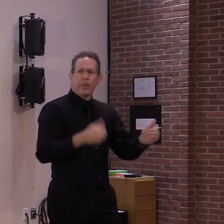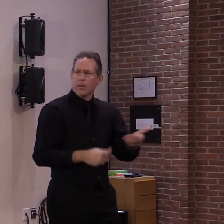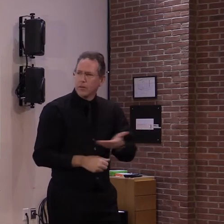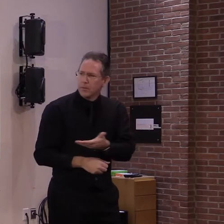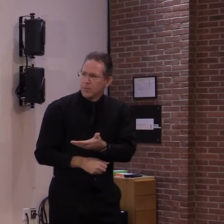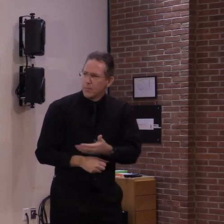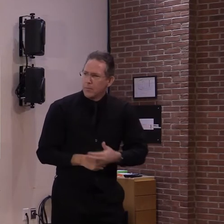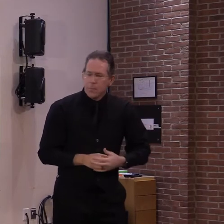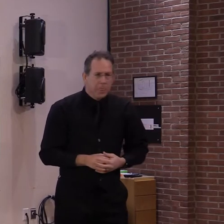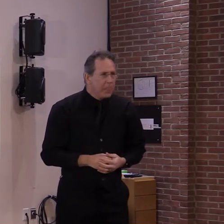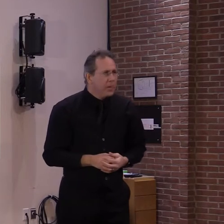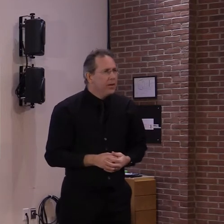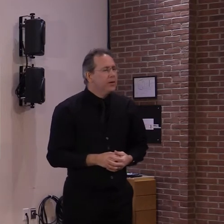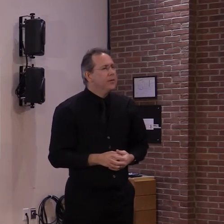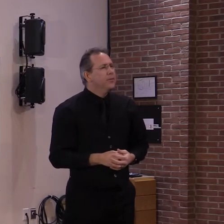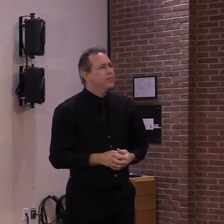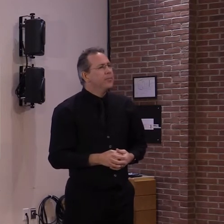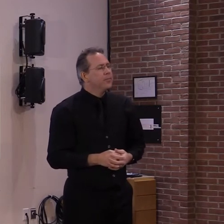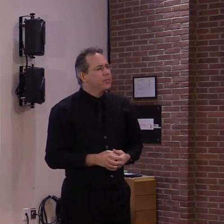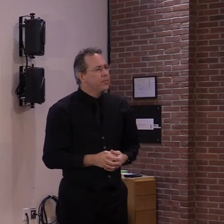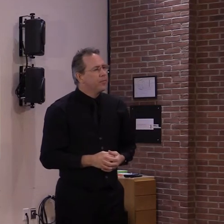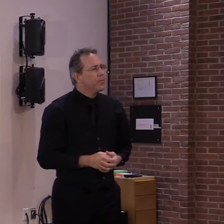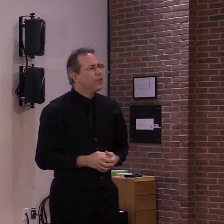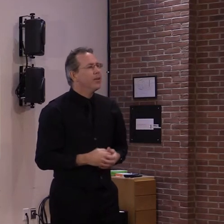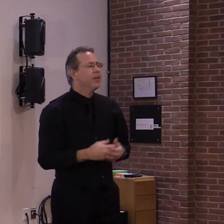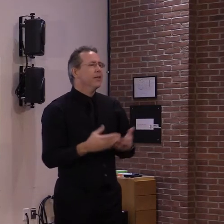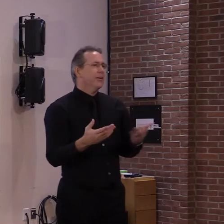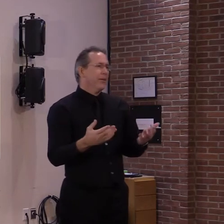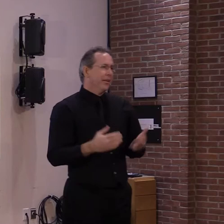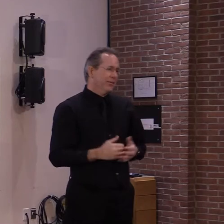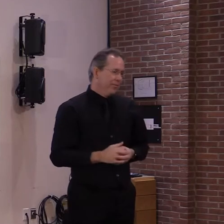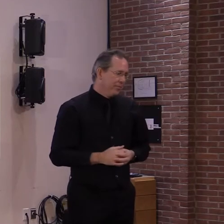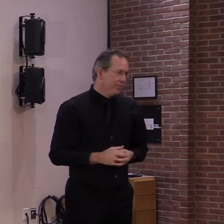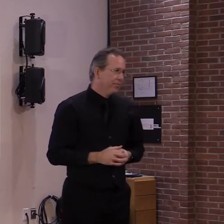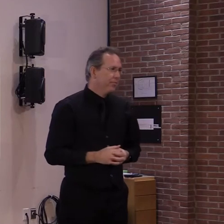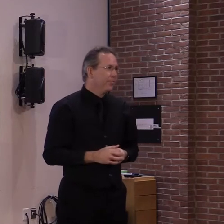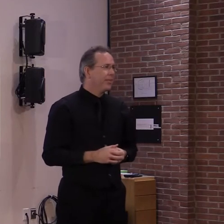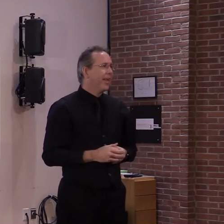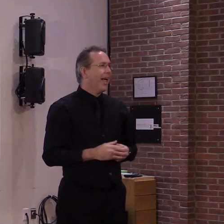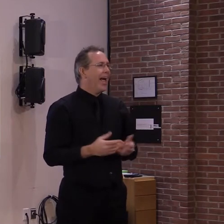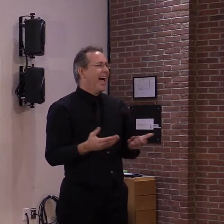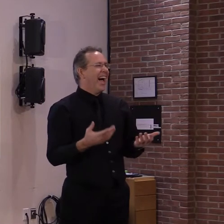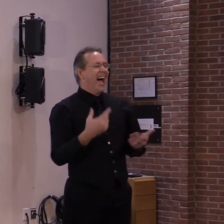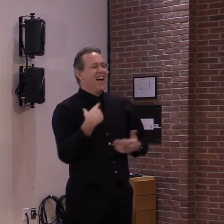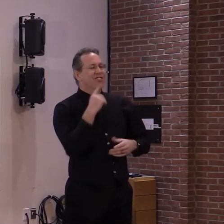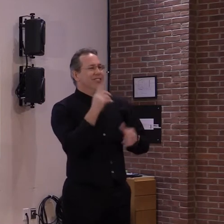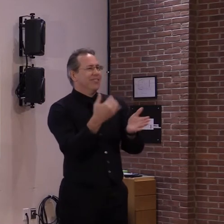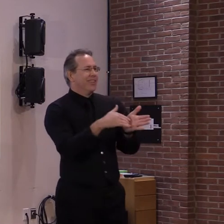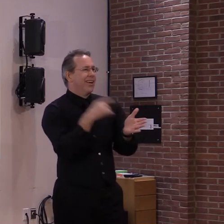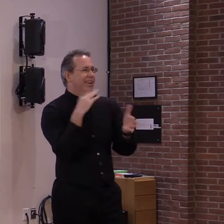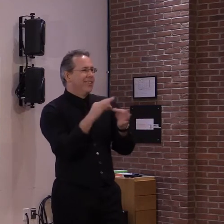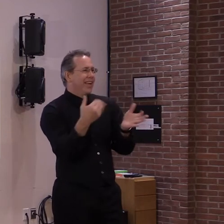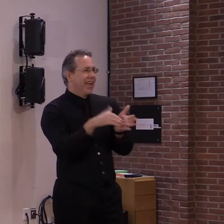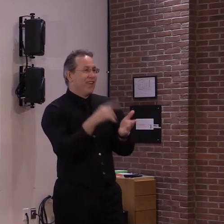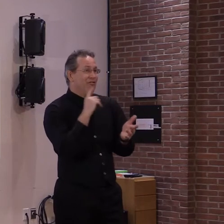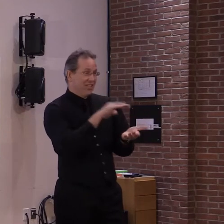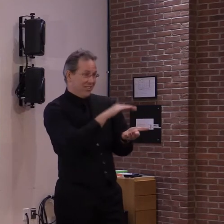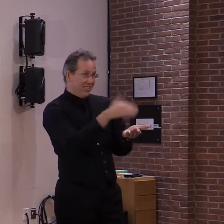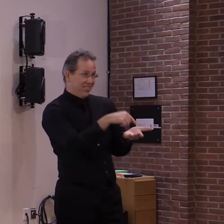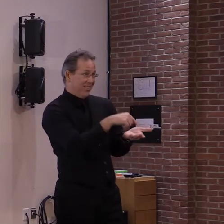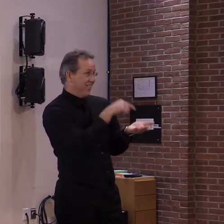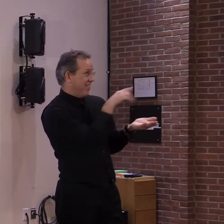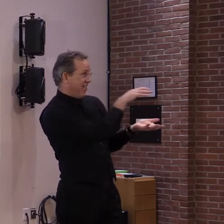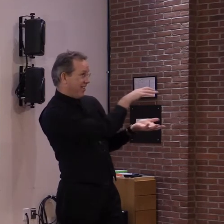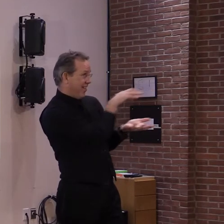In terms of what we, we based it, as I, as I told Stuart, we based it upon what we're getting now in 8,800